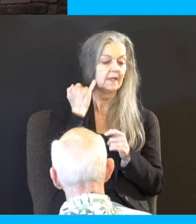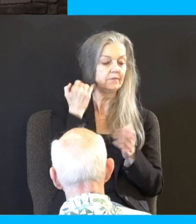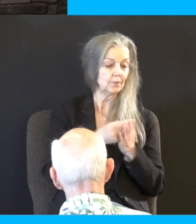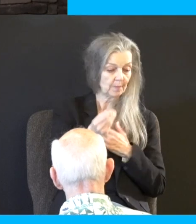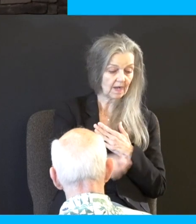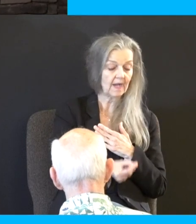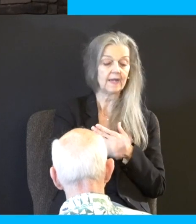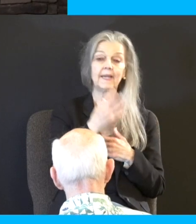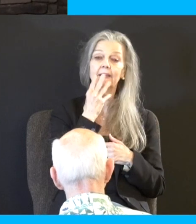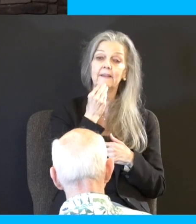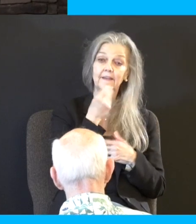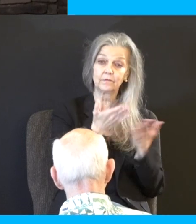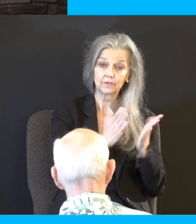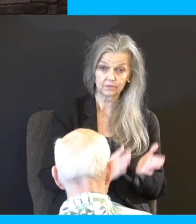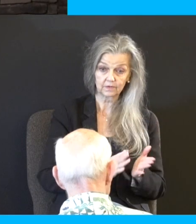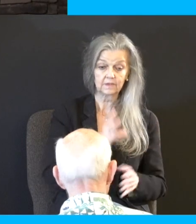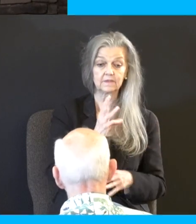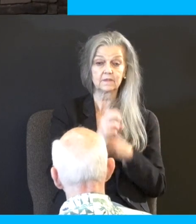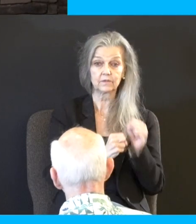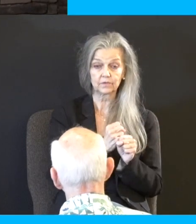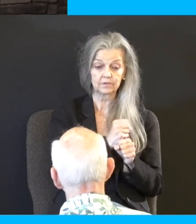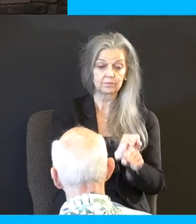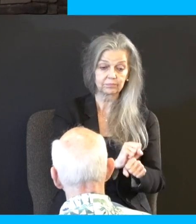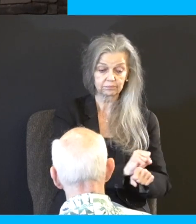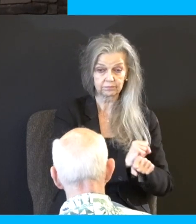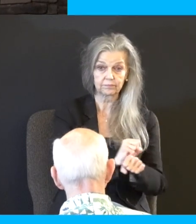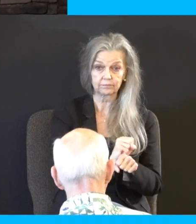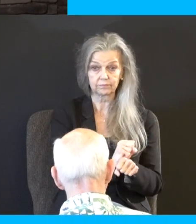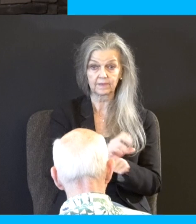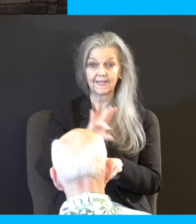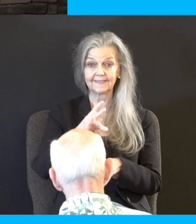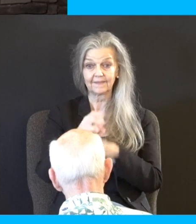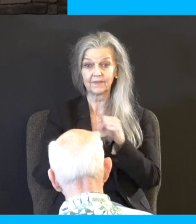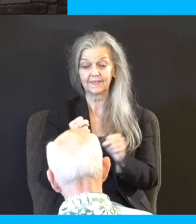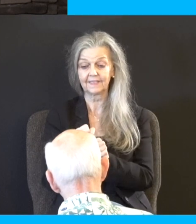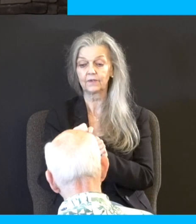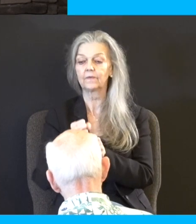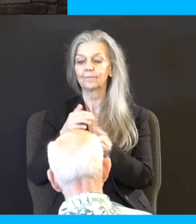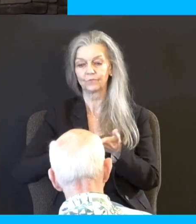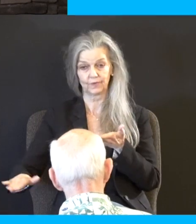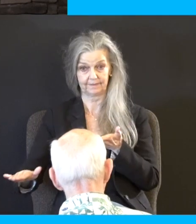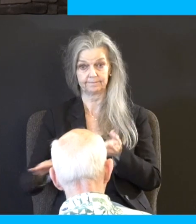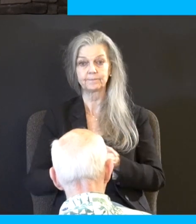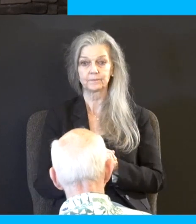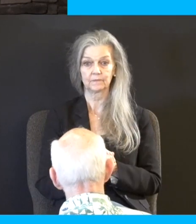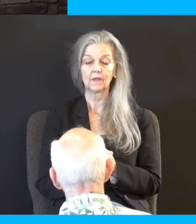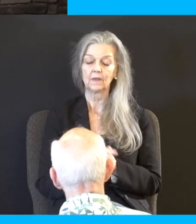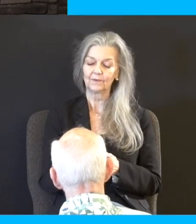shall he serve, and in the seventh shall he go free, or out free for nothing. We talked about it last week. You give them a severance package as they go out.